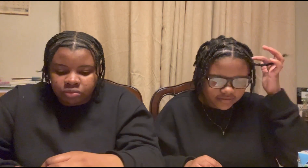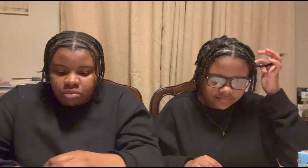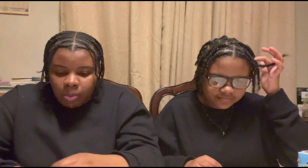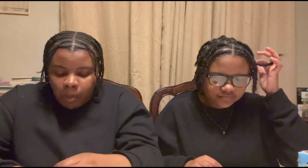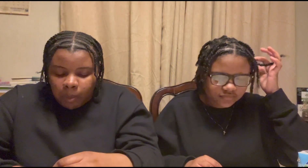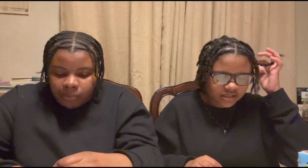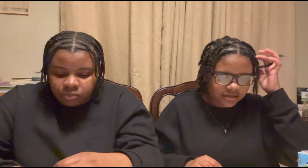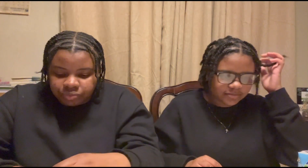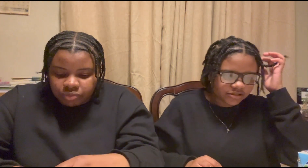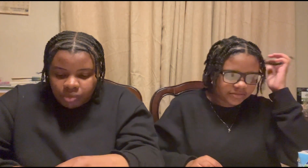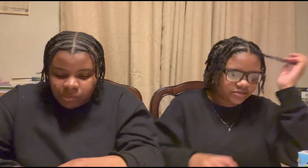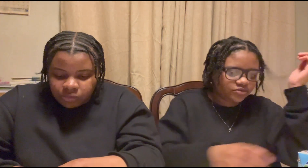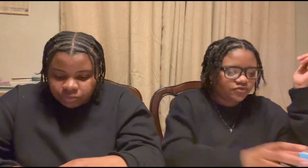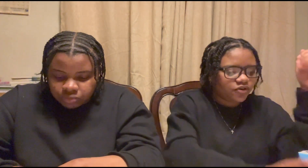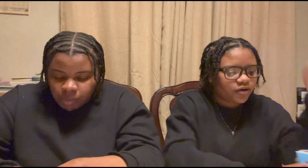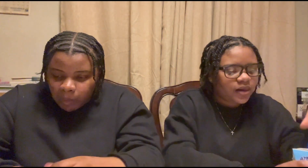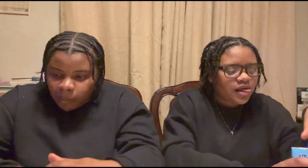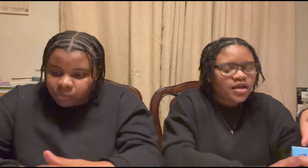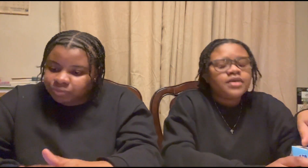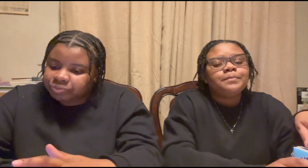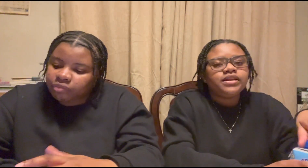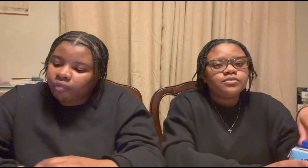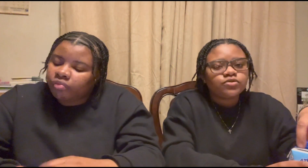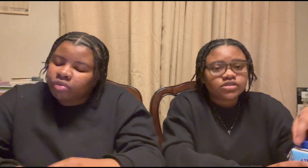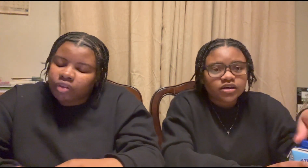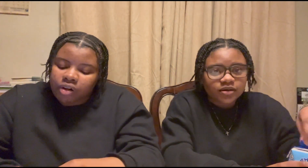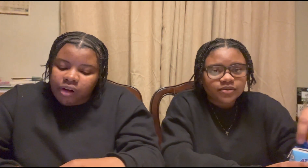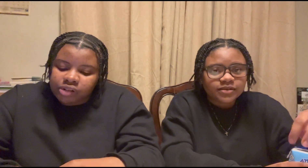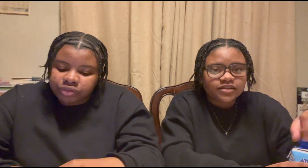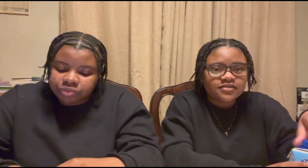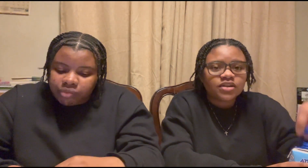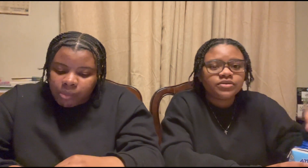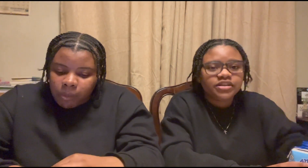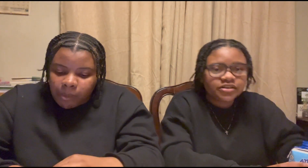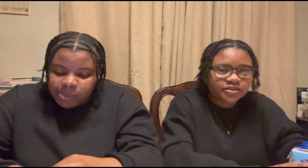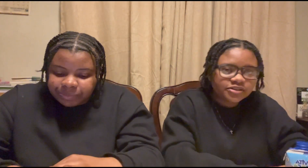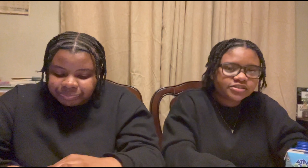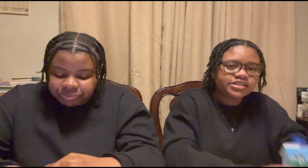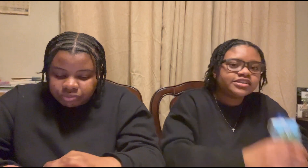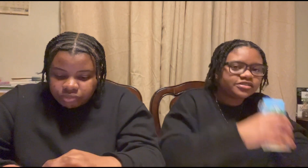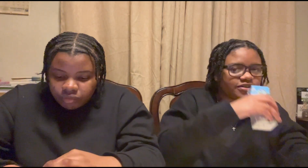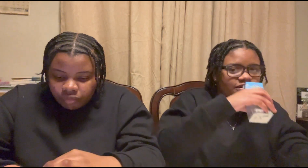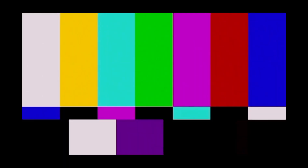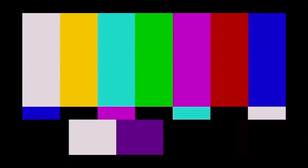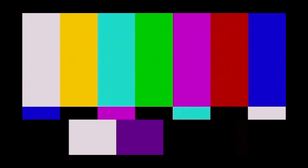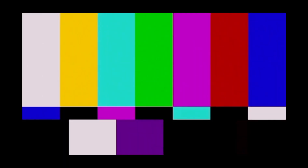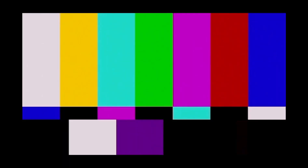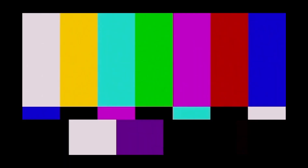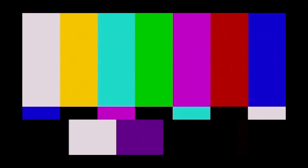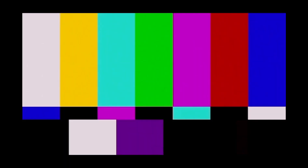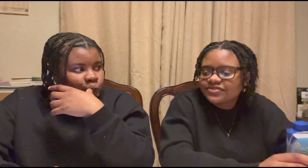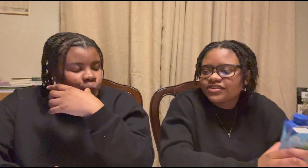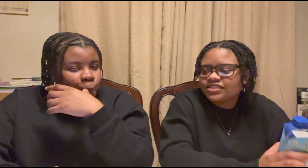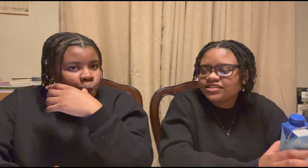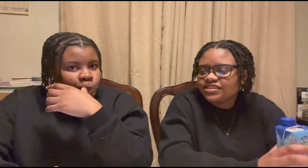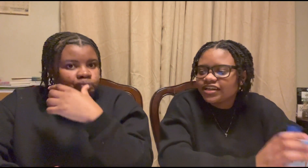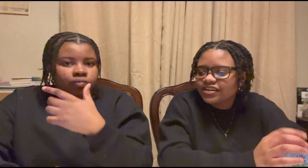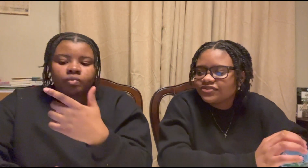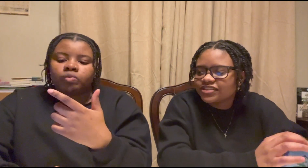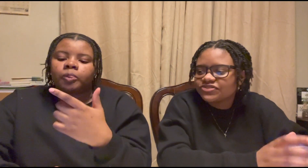accomplishments so far many more to come in the following years to come for this chant for this